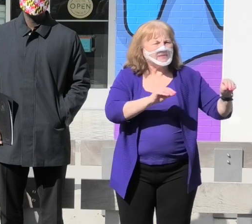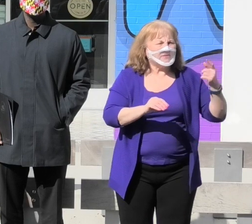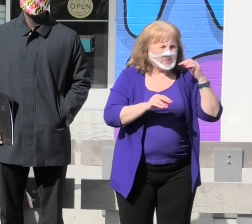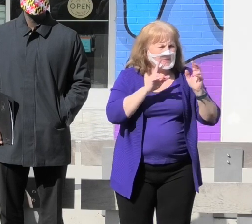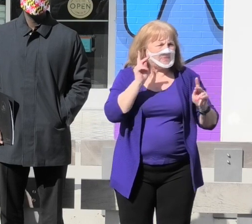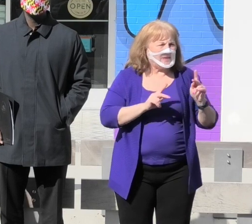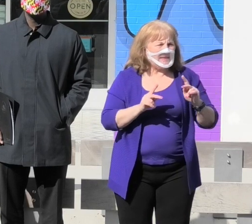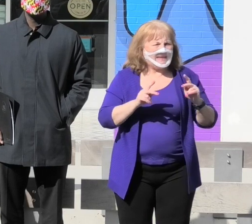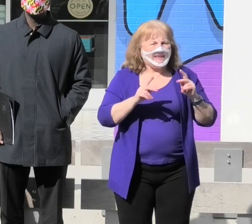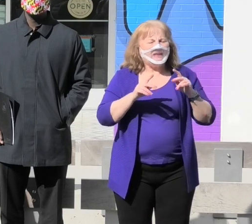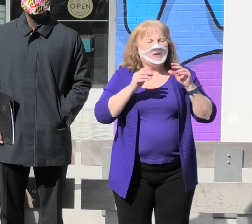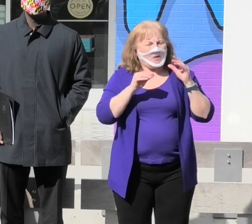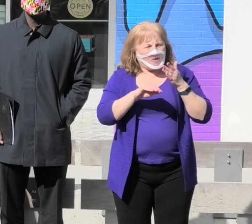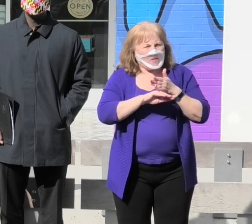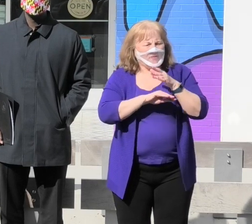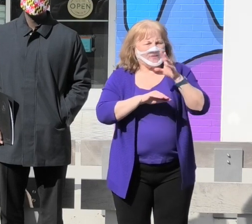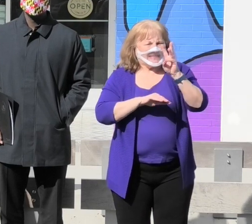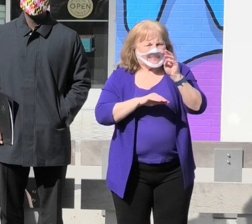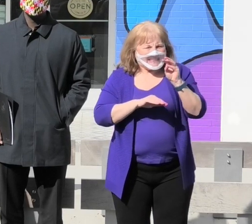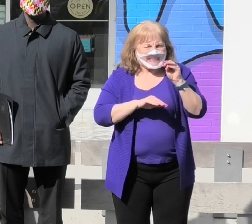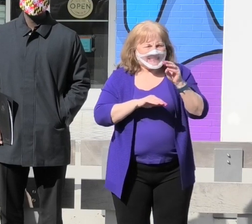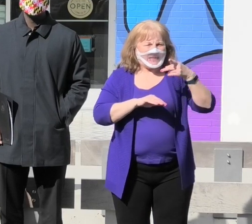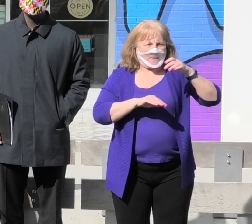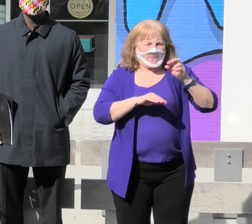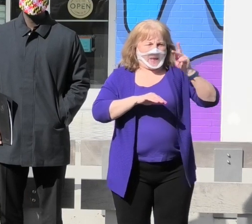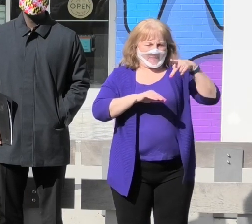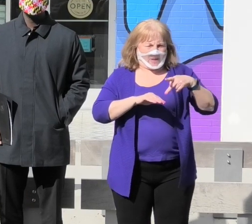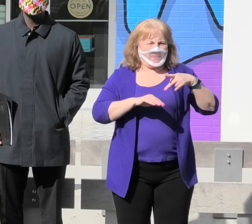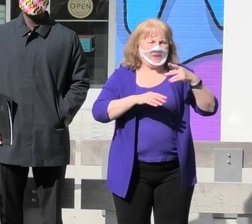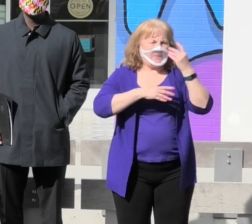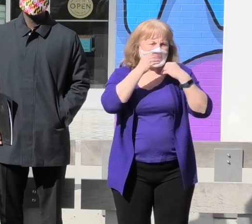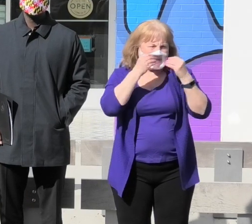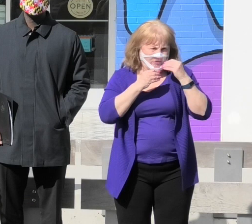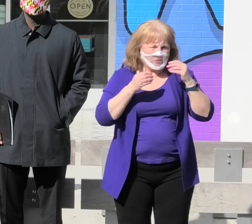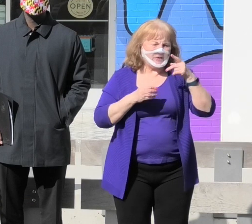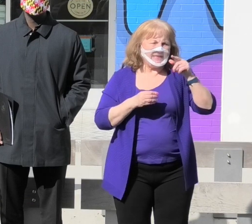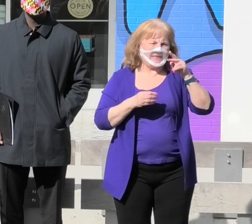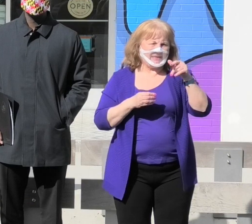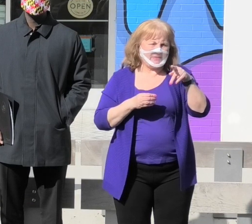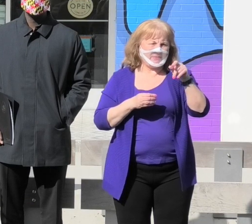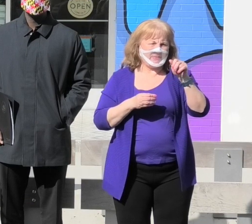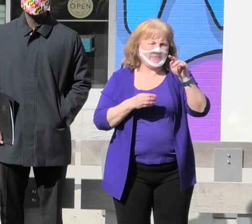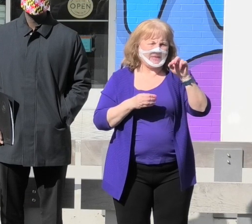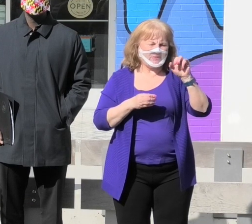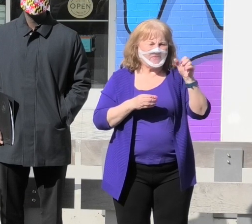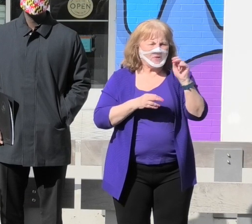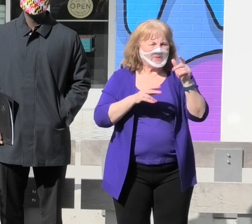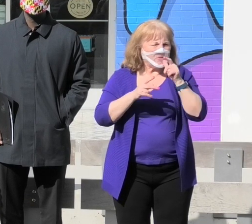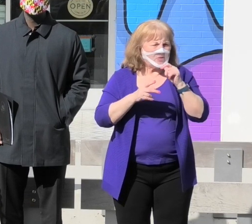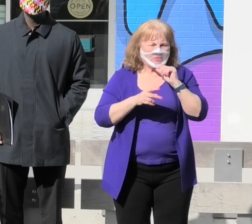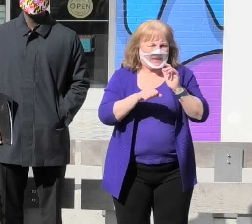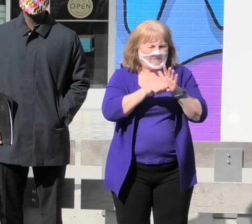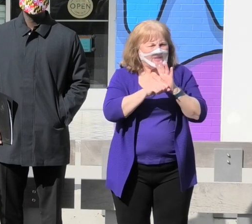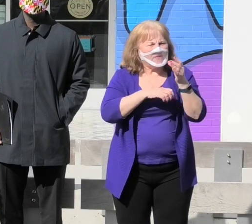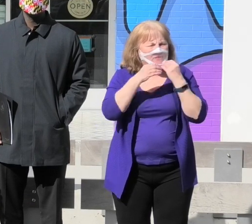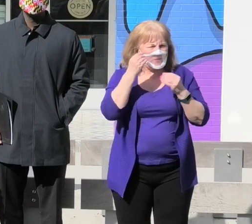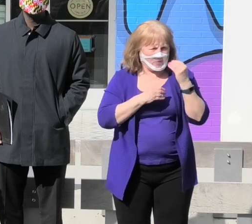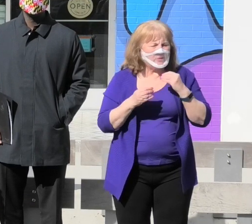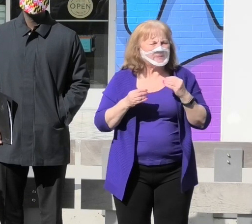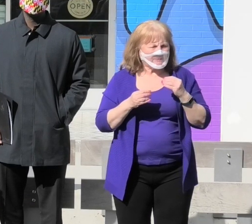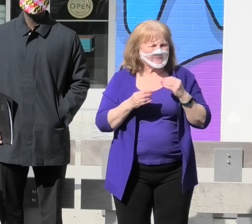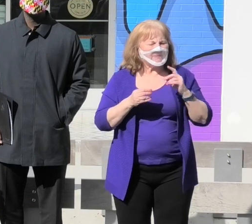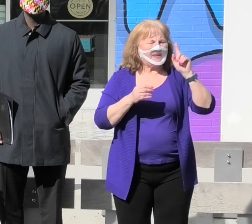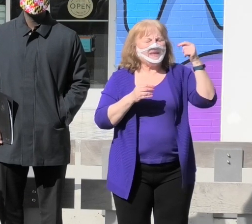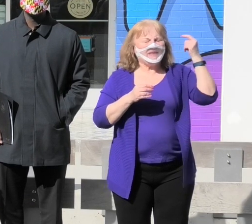approximately over 60 pop-up pantries for those who are in food insecure. As the CAO and chair of the government